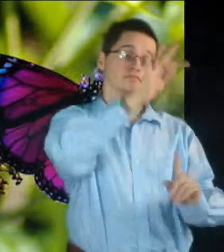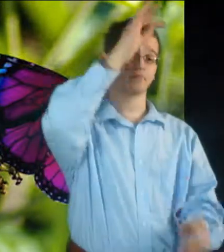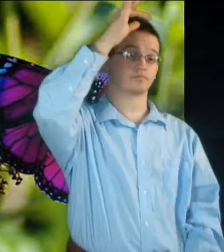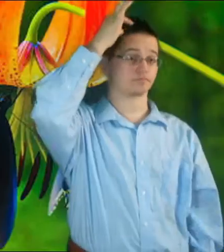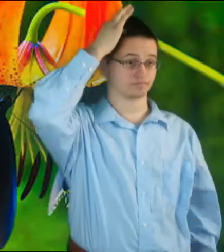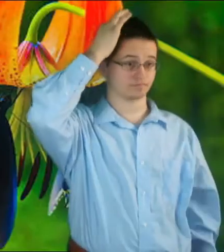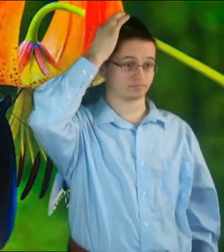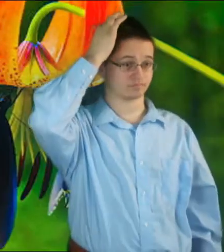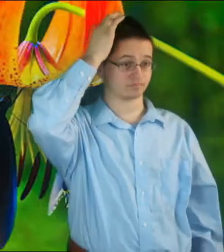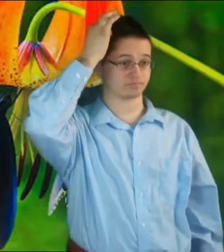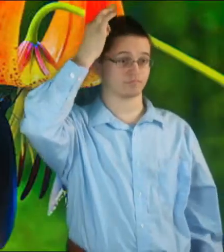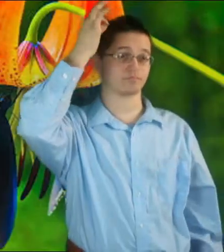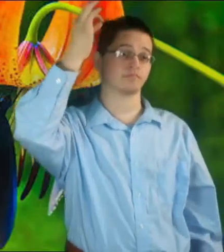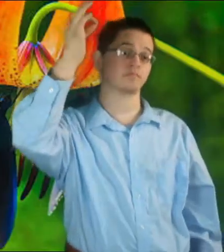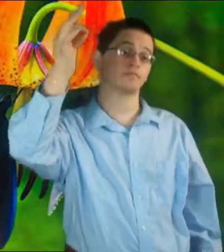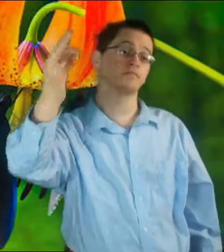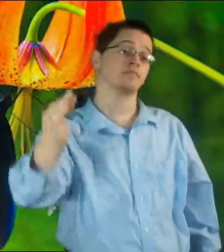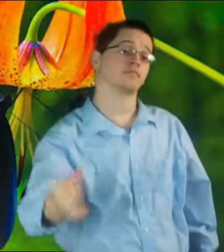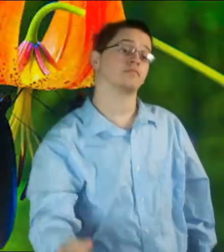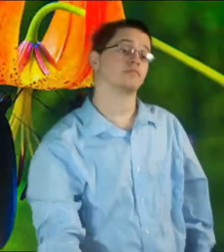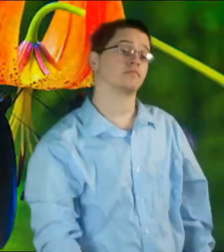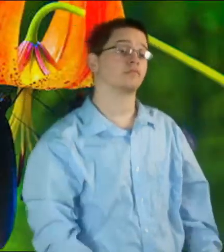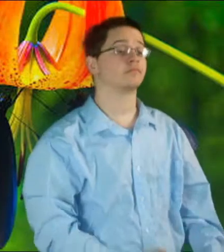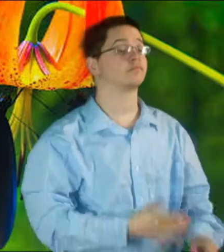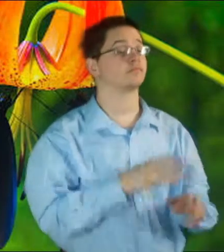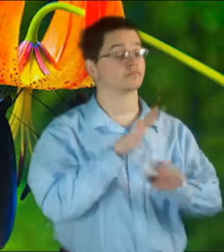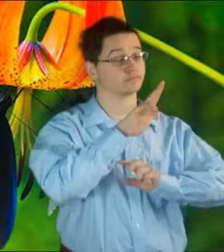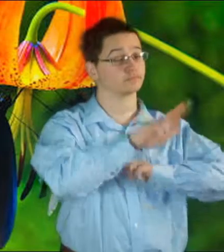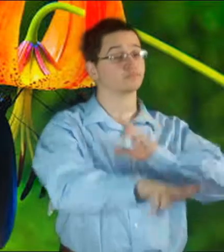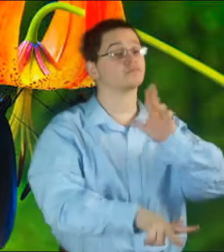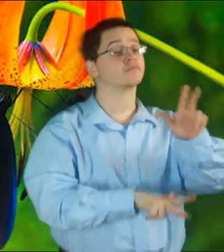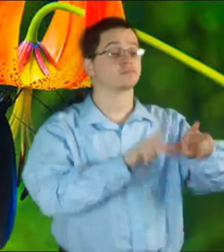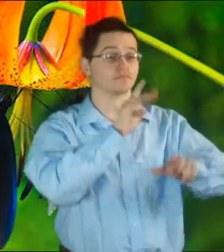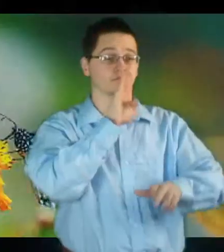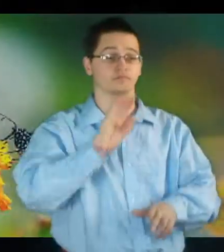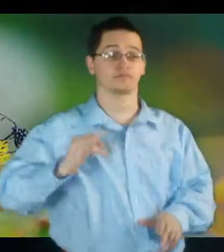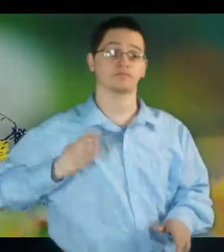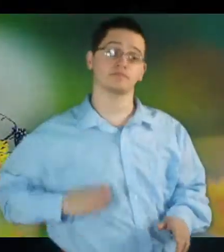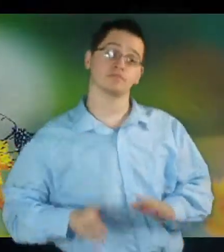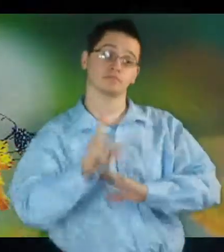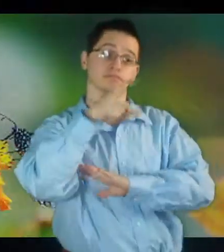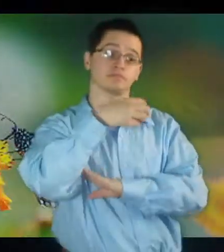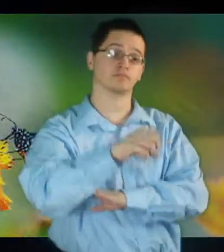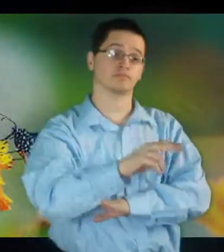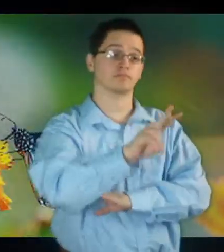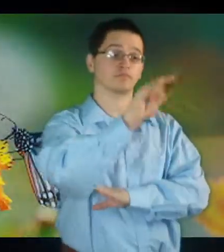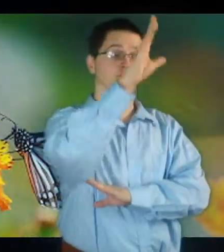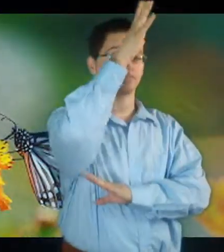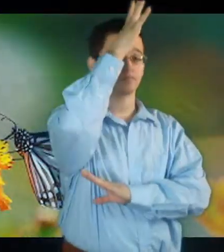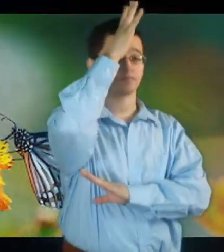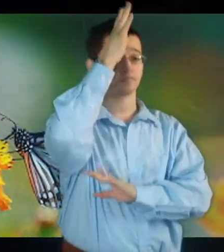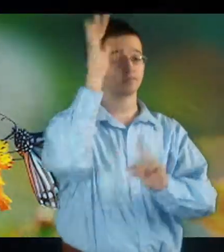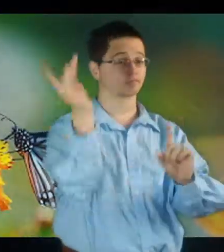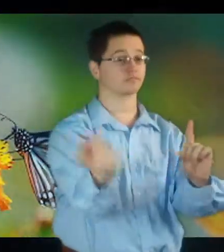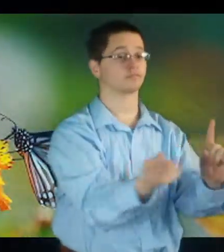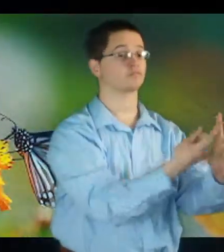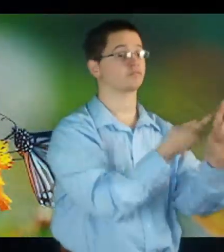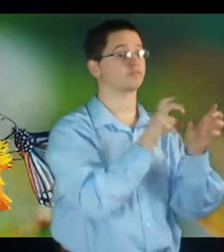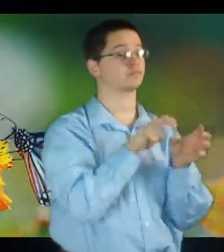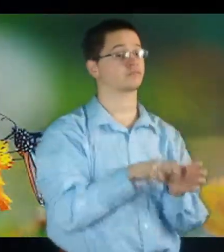her head I walk beside the point, daddy It's my first try